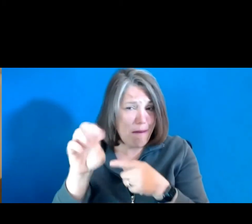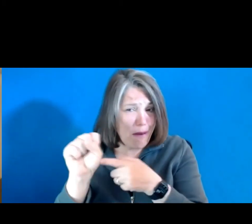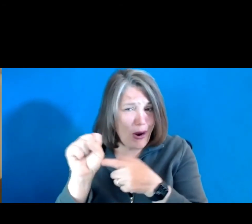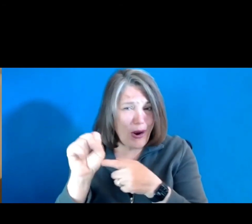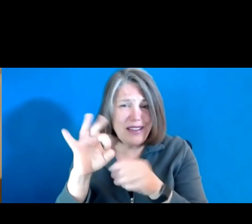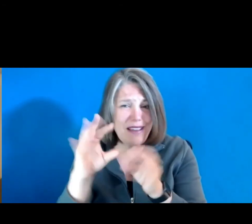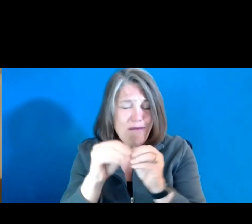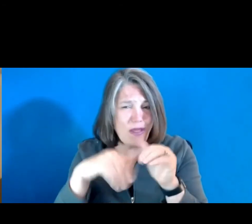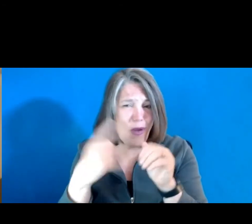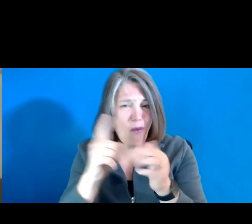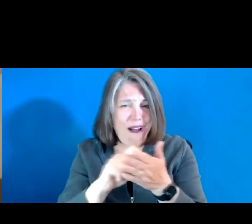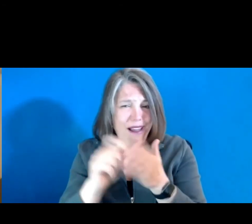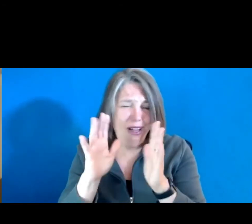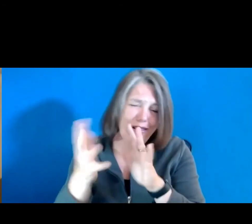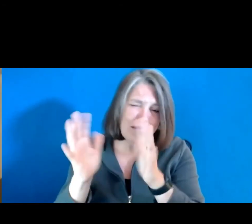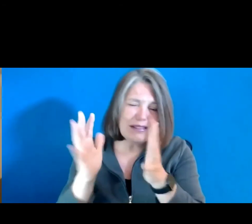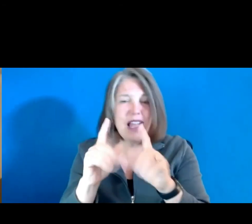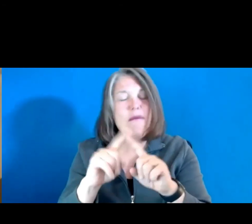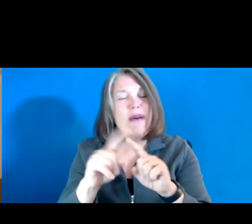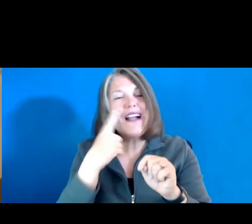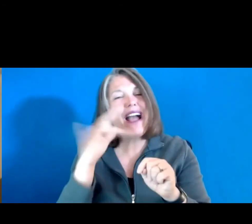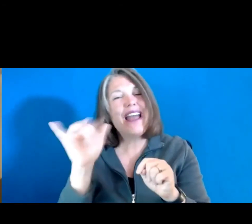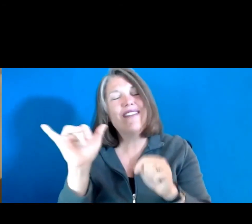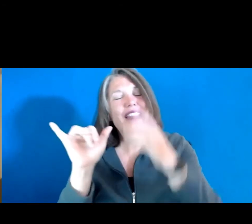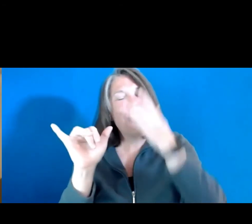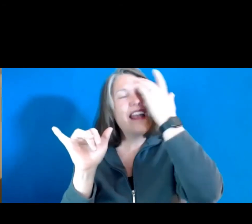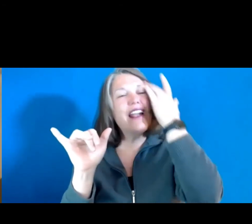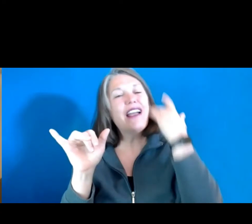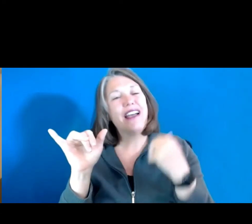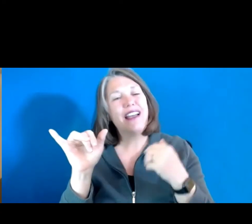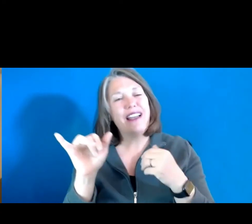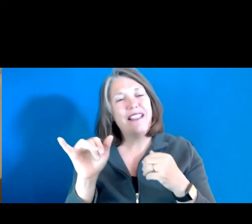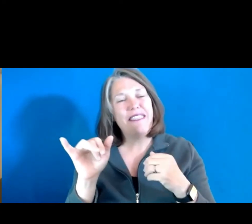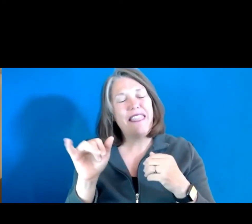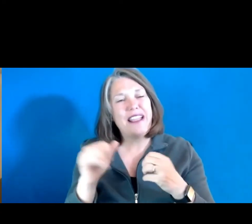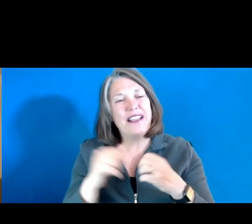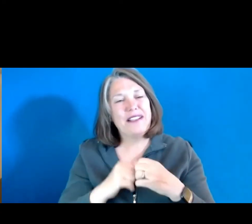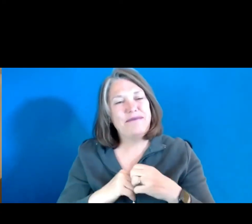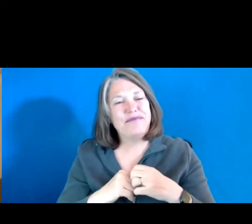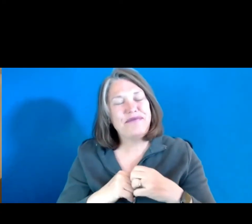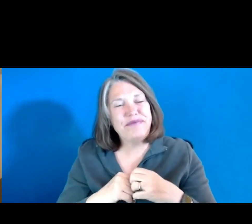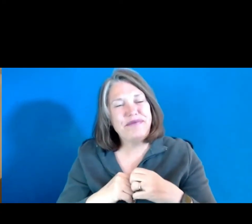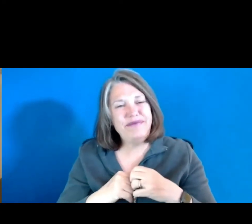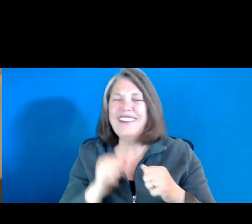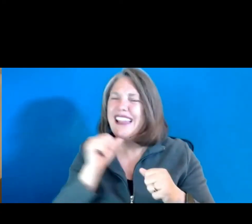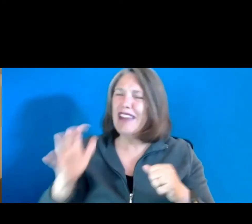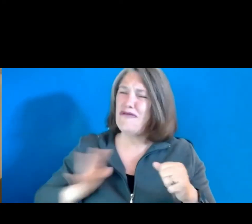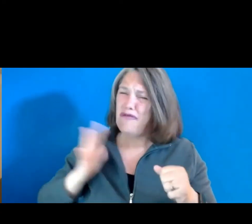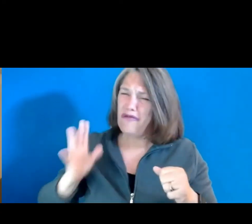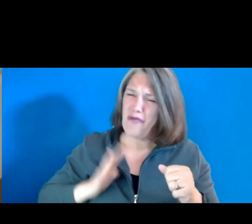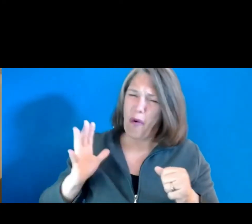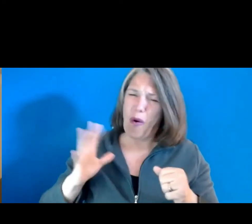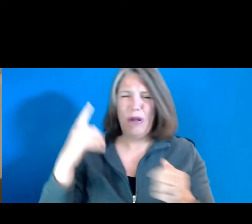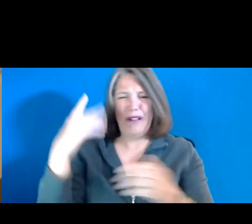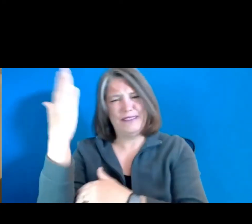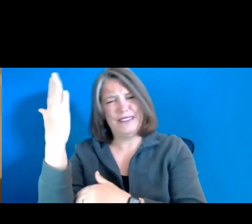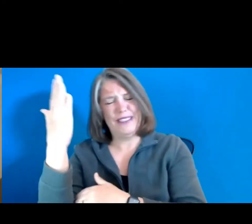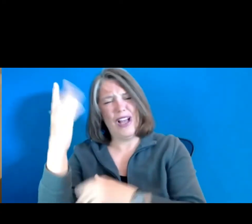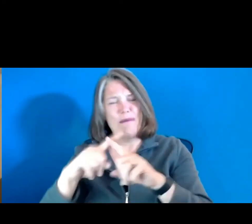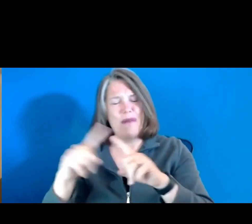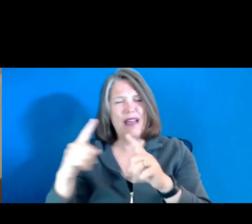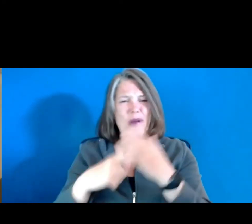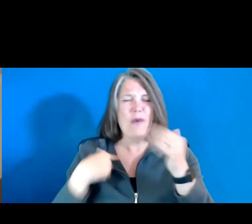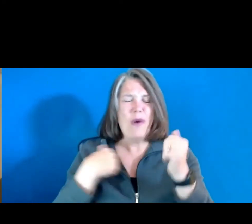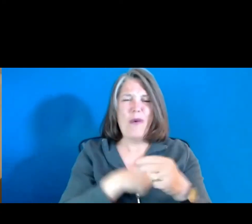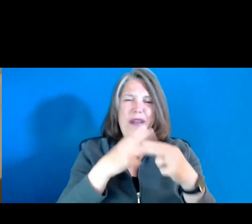Kind of like, I would say, like a lightning talk, you are not giving a formal talk, or what we call an Ed talk